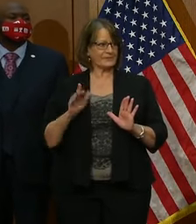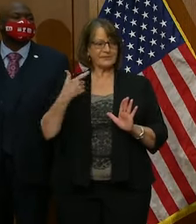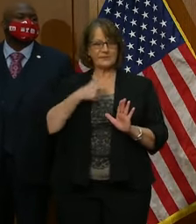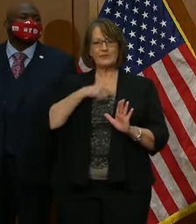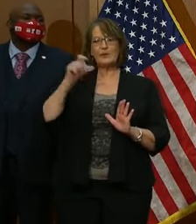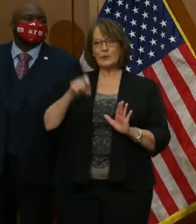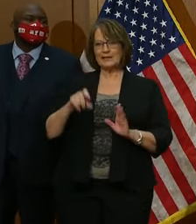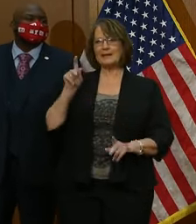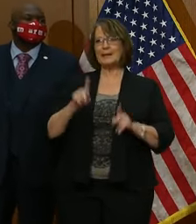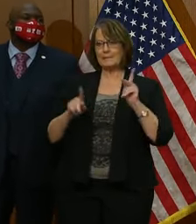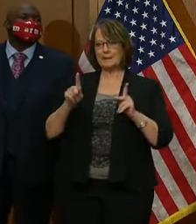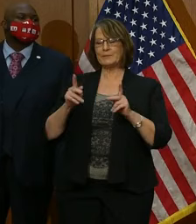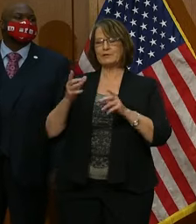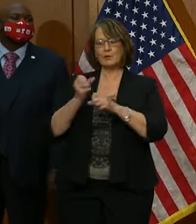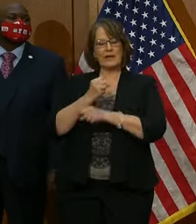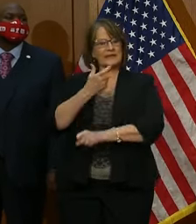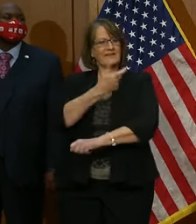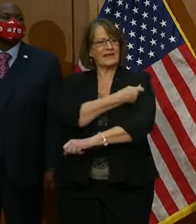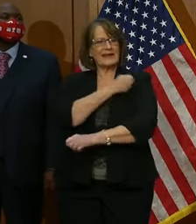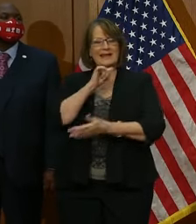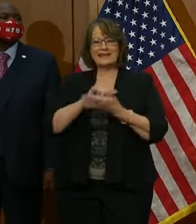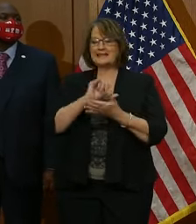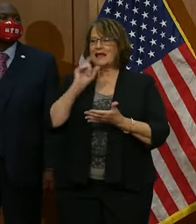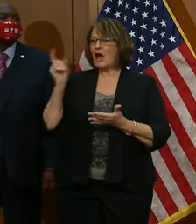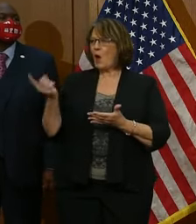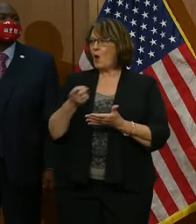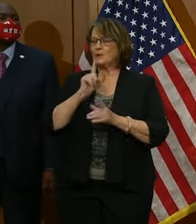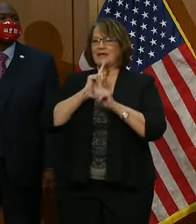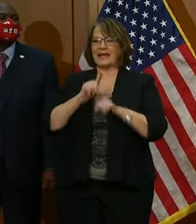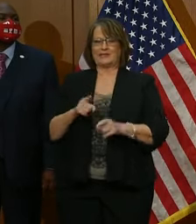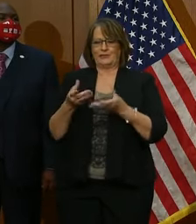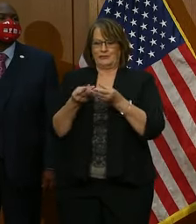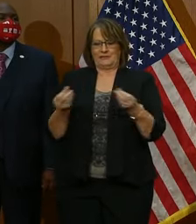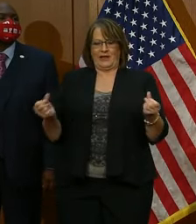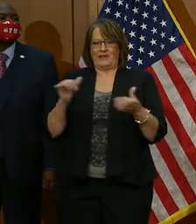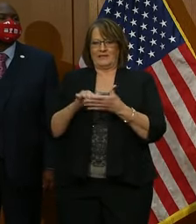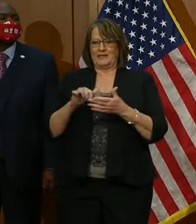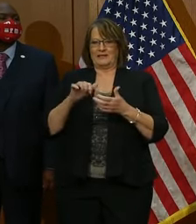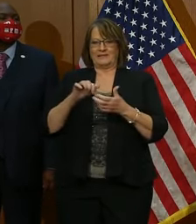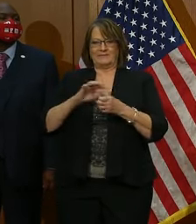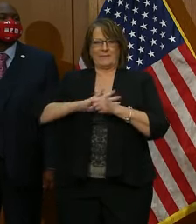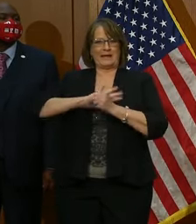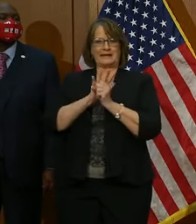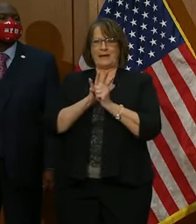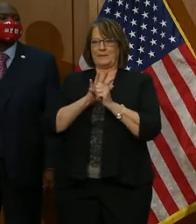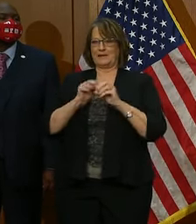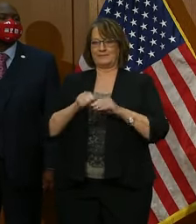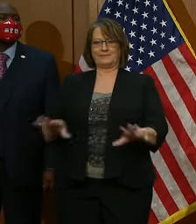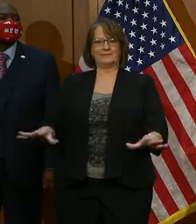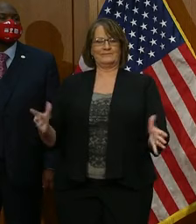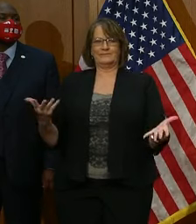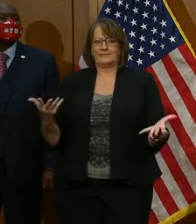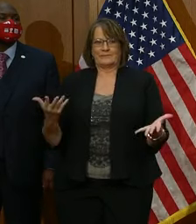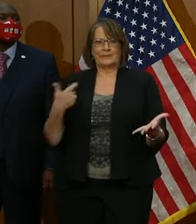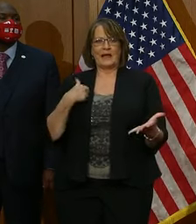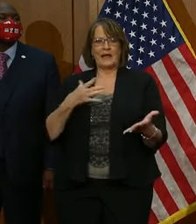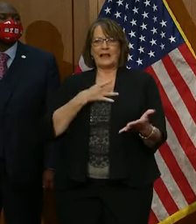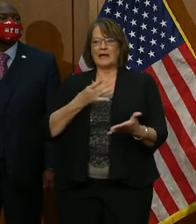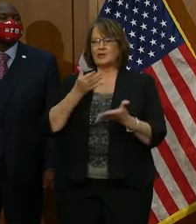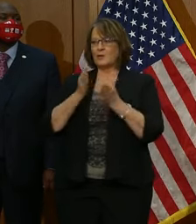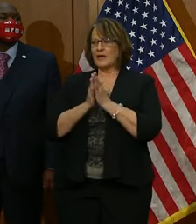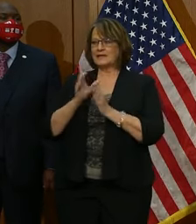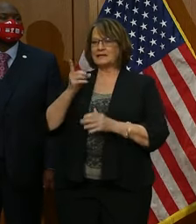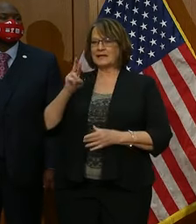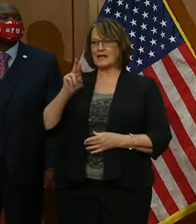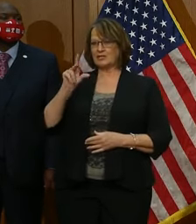people to get this vaccine. It is our only way out of this pandemic. Now I'd like to ask Dr. Danny